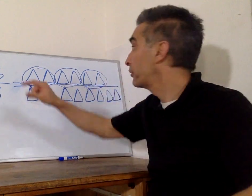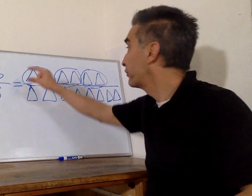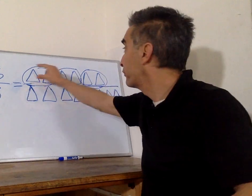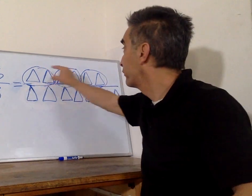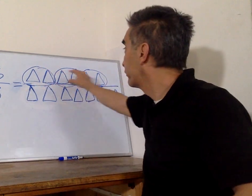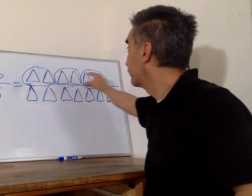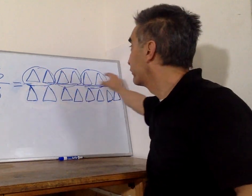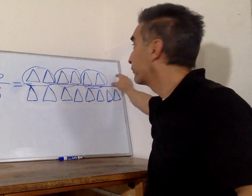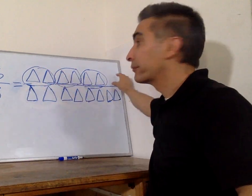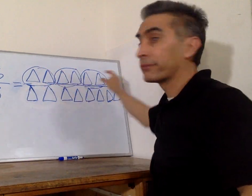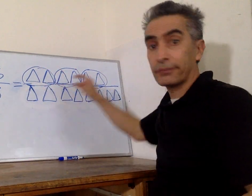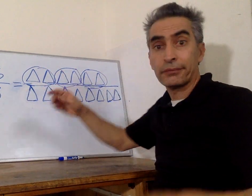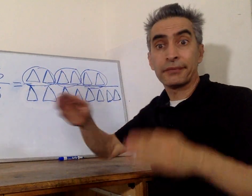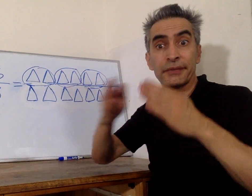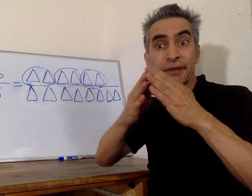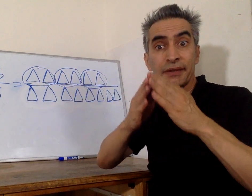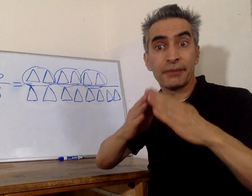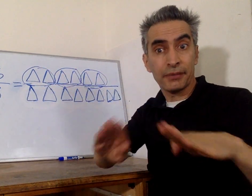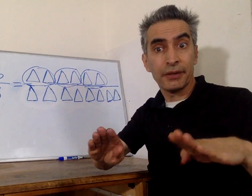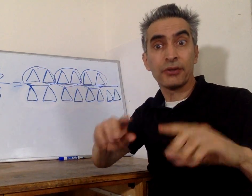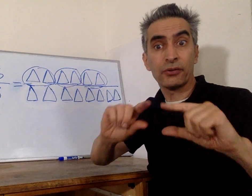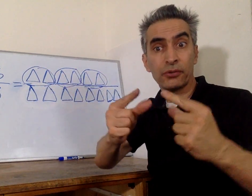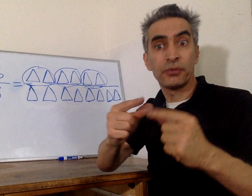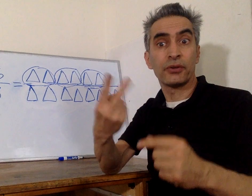numerator has been split into groups of two.